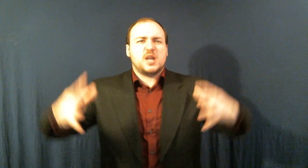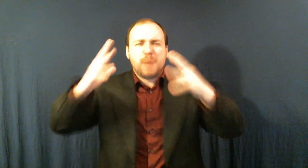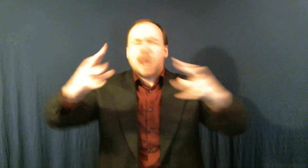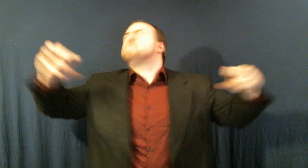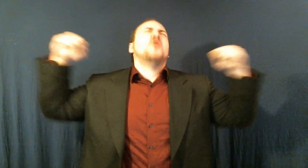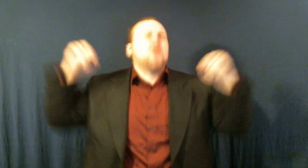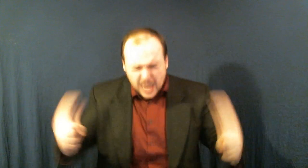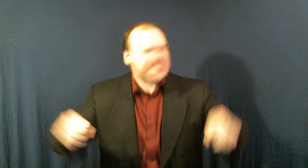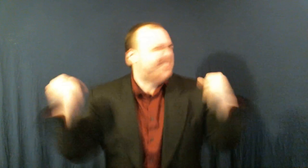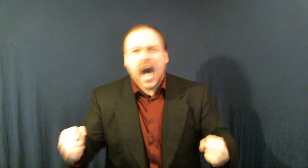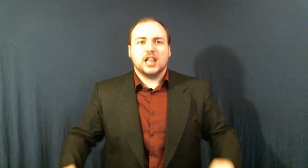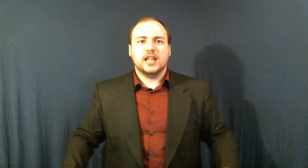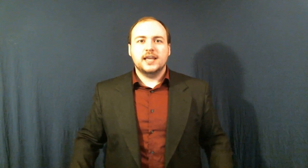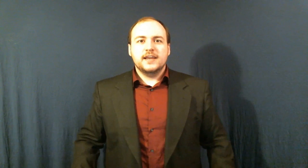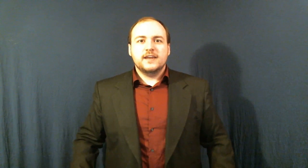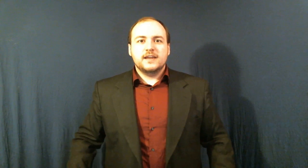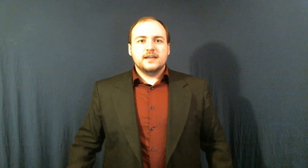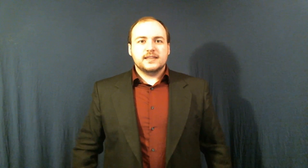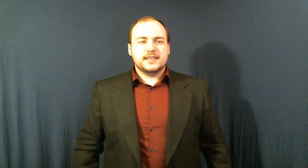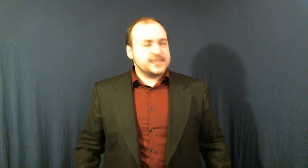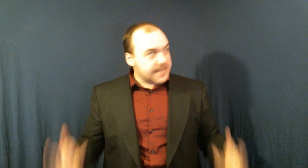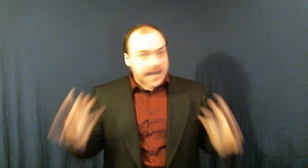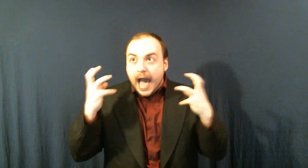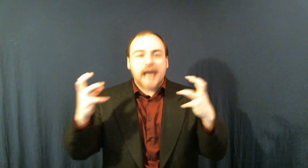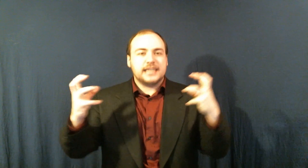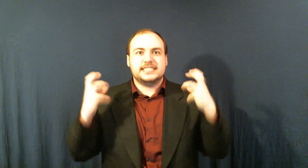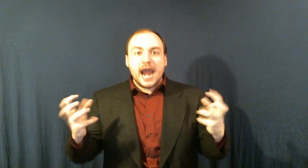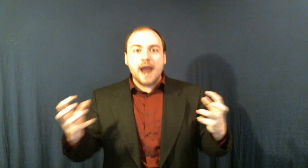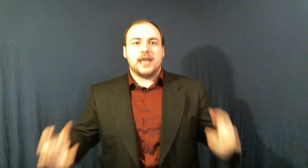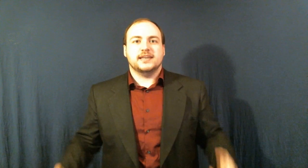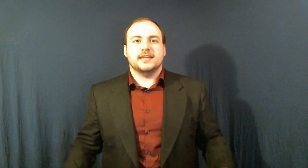to be parental God damn it